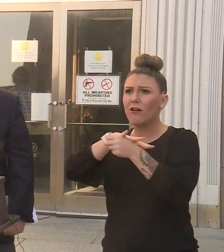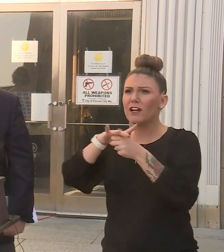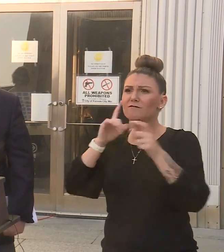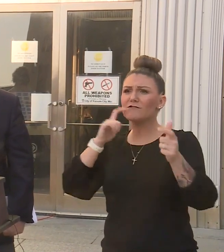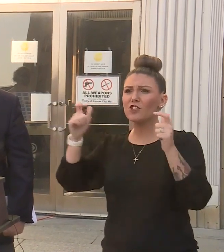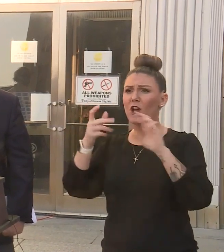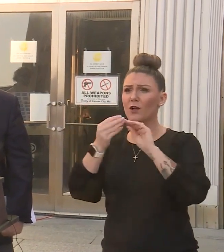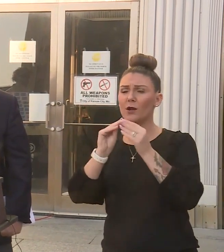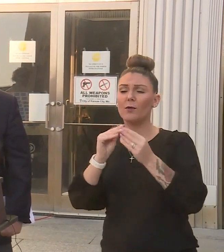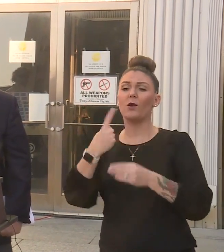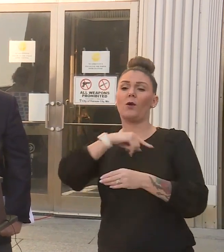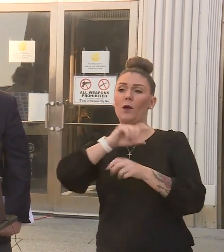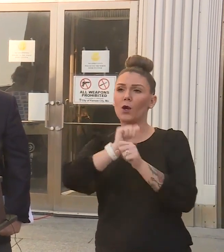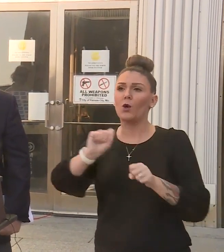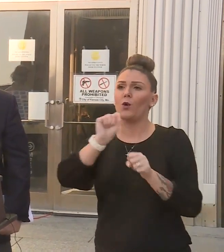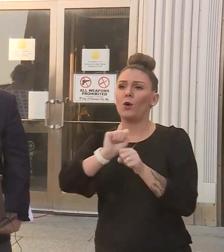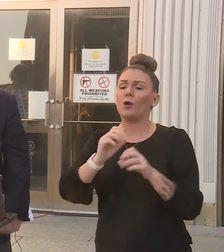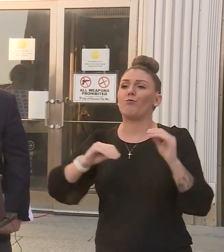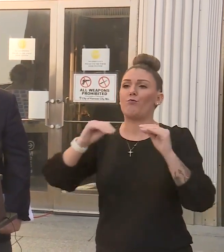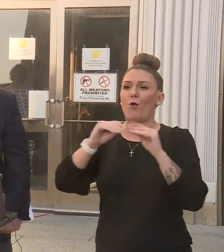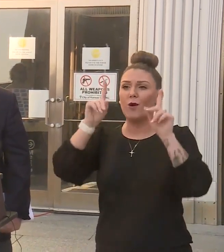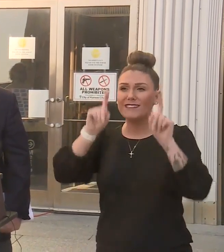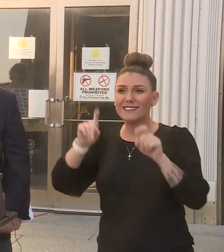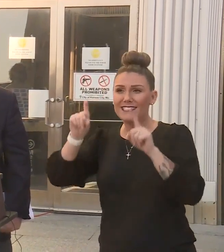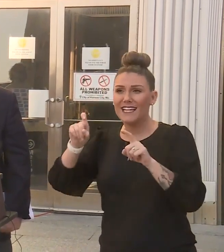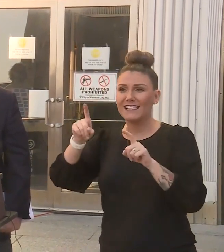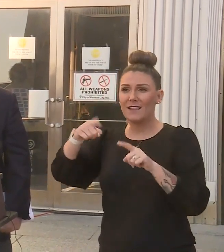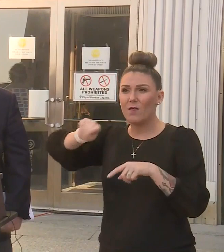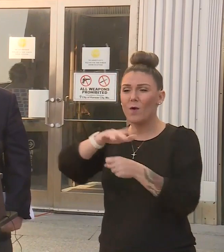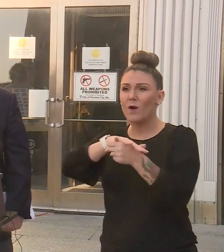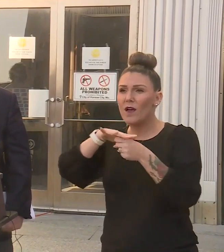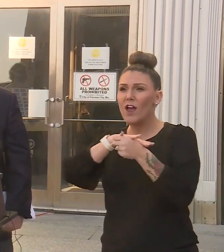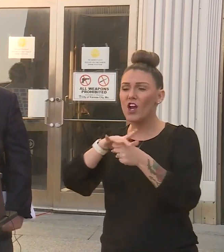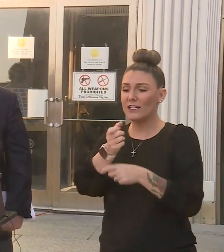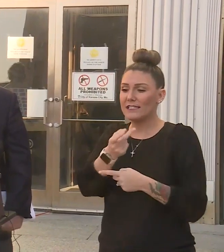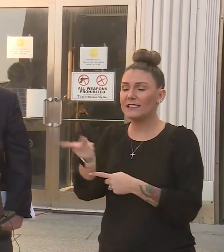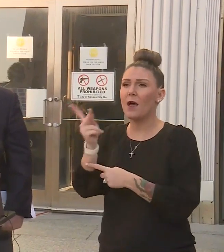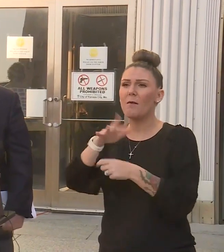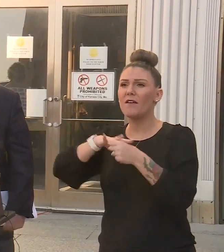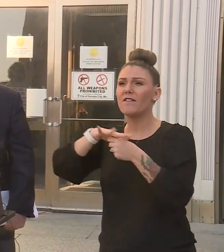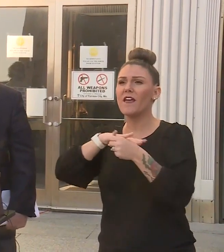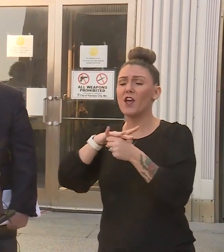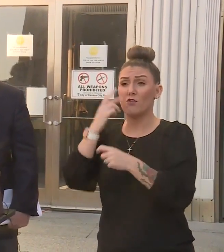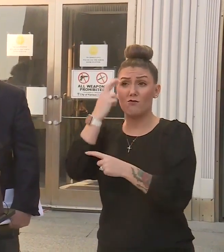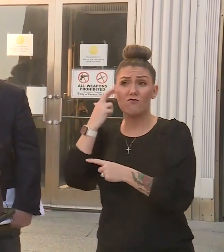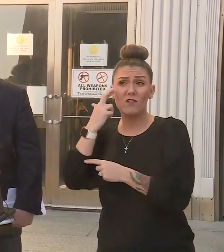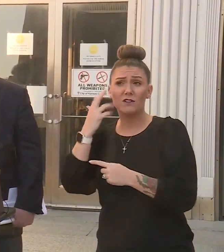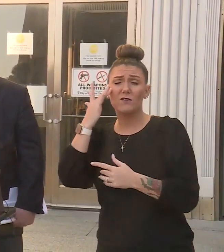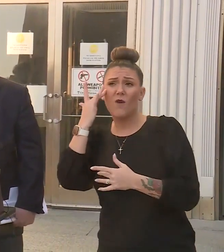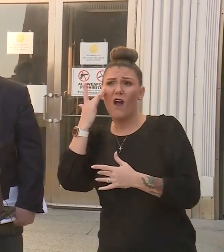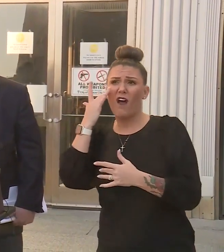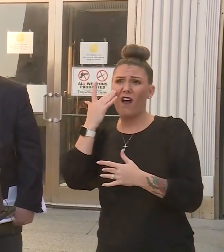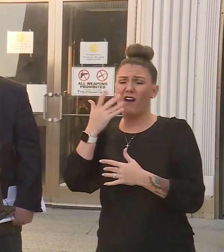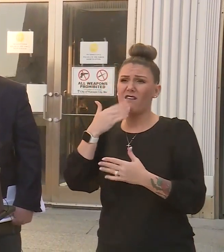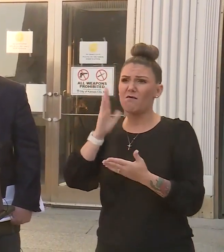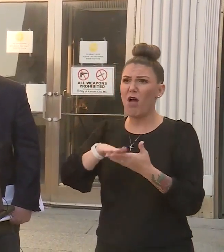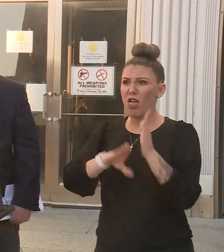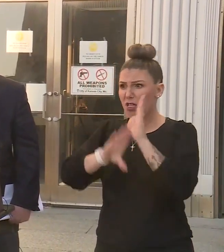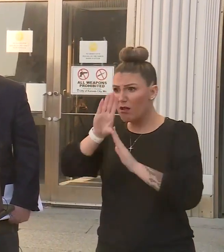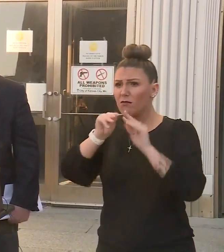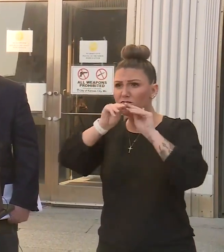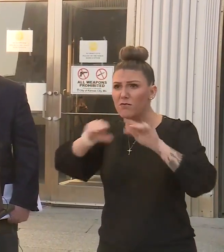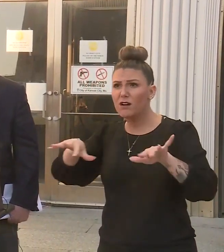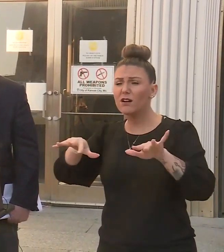We are working to try to do more testing in those areas. Some of those areas, the reason that they got that bad to begin with,